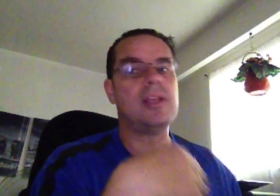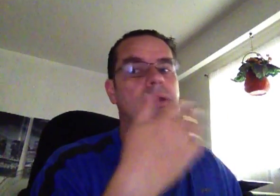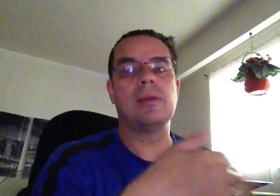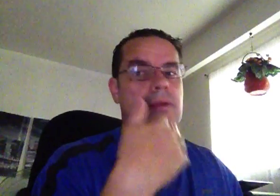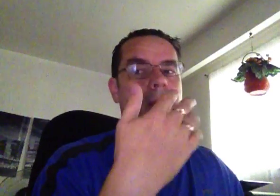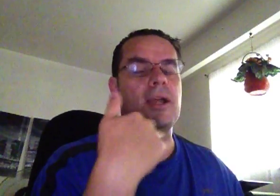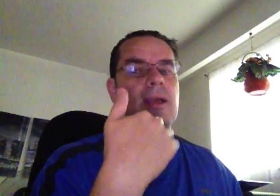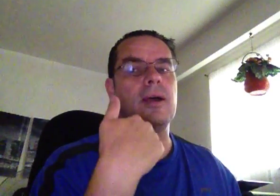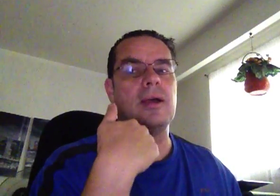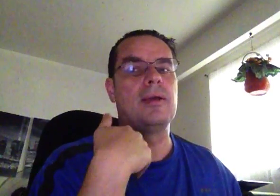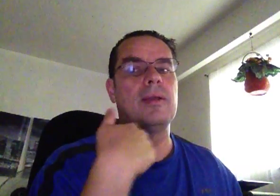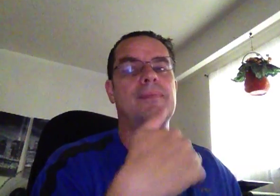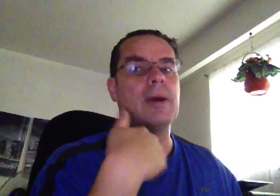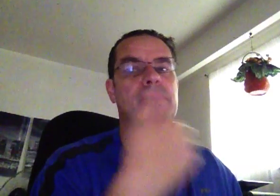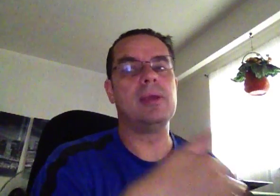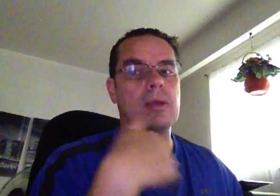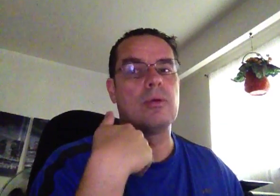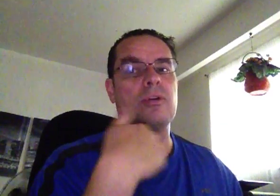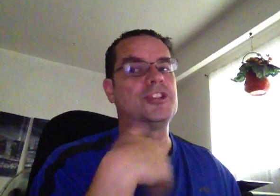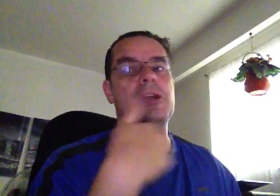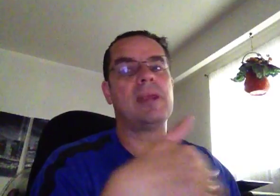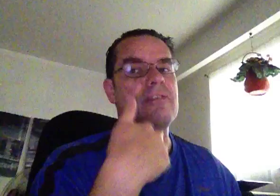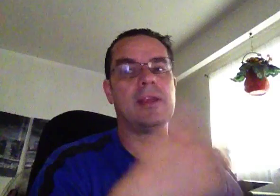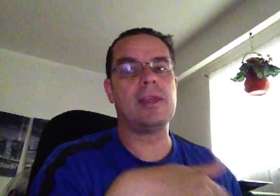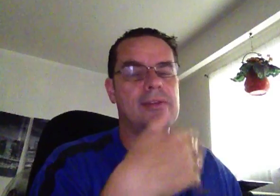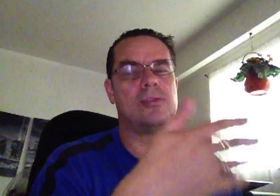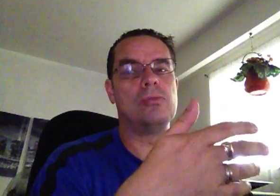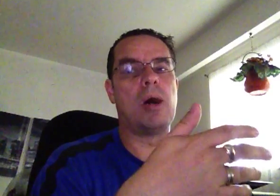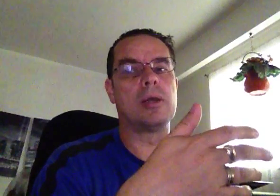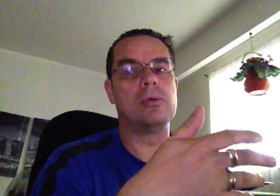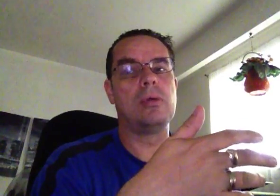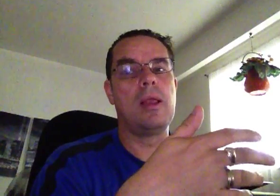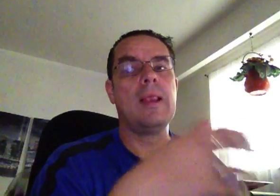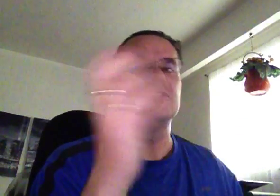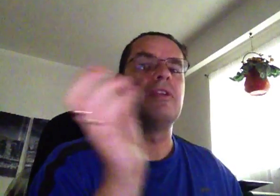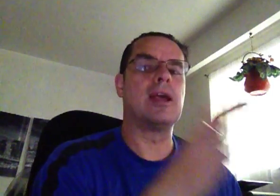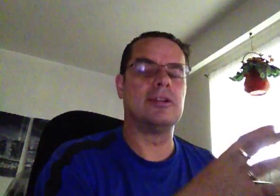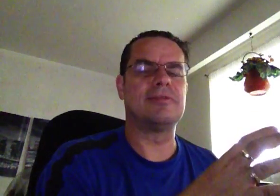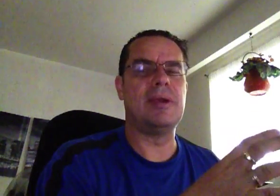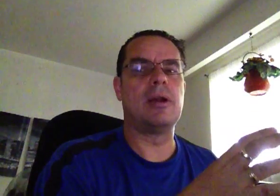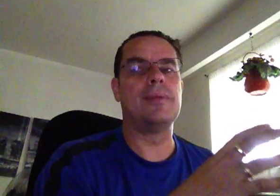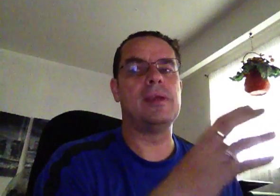dumping or streaming everything into Mongo. So, everything else from there on the